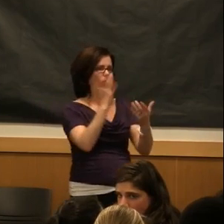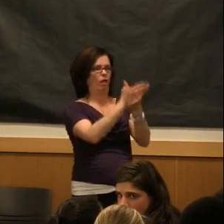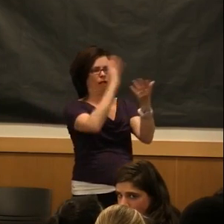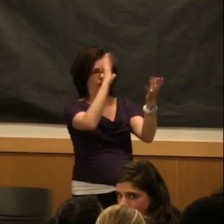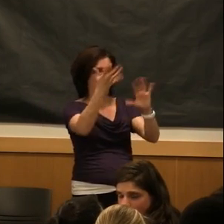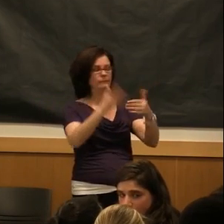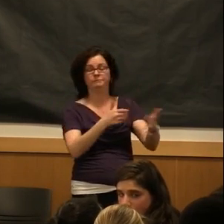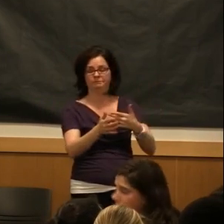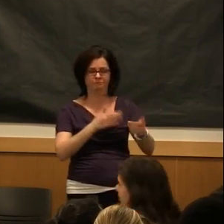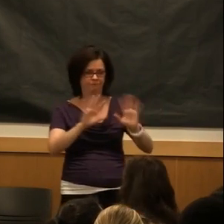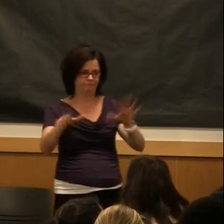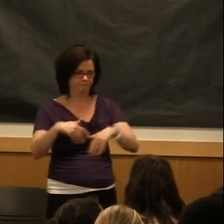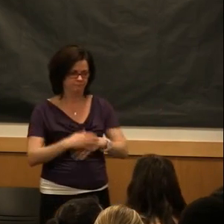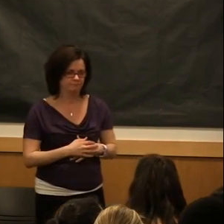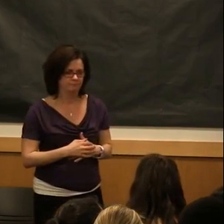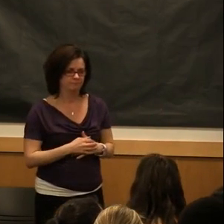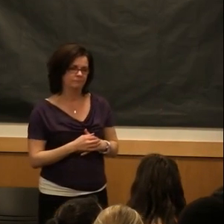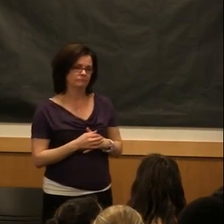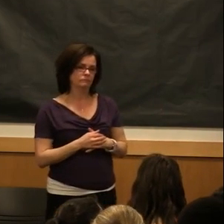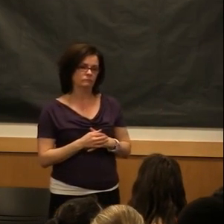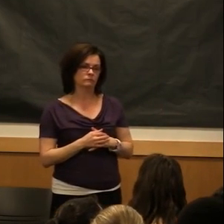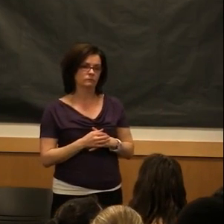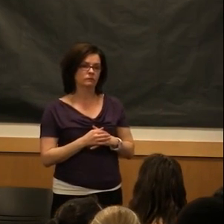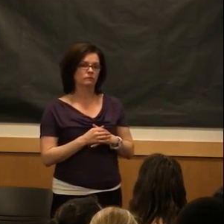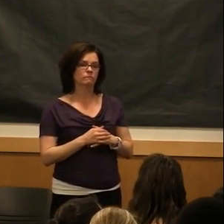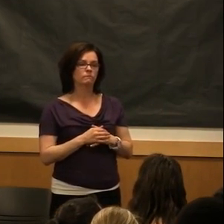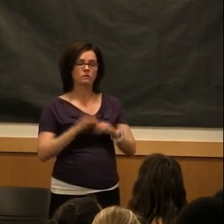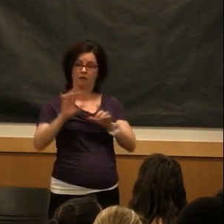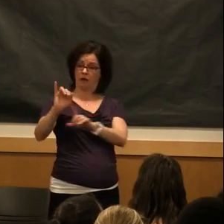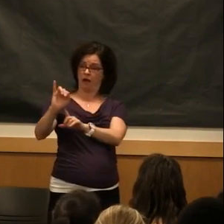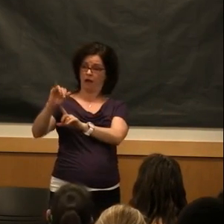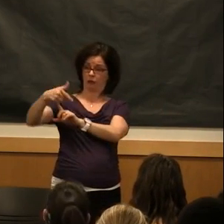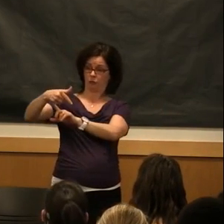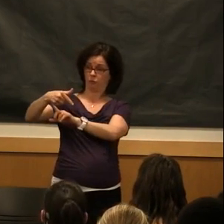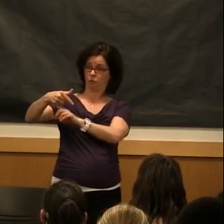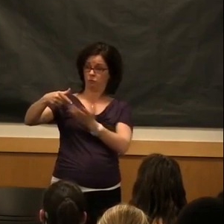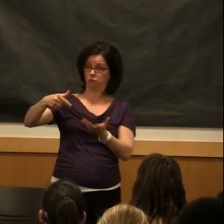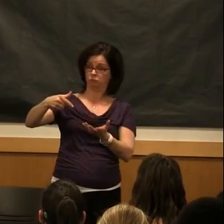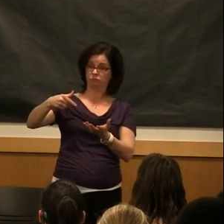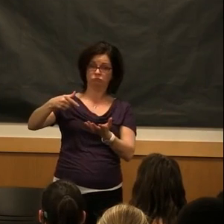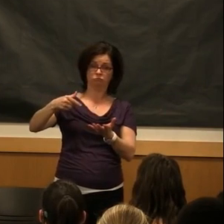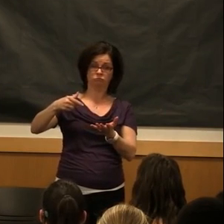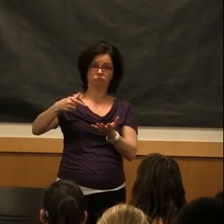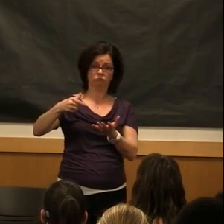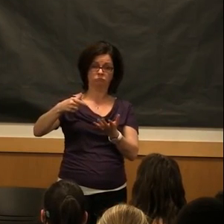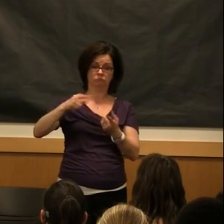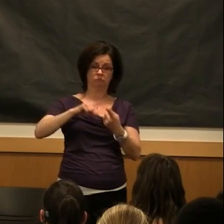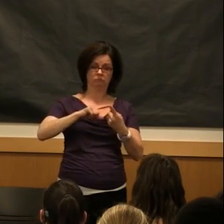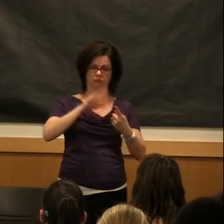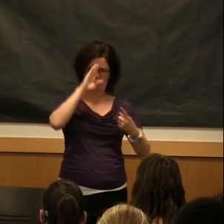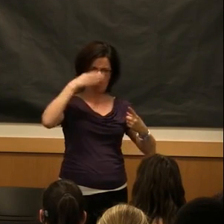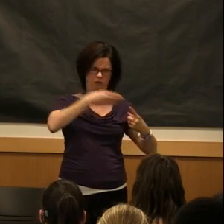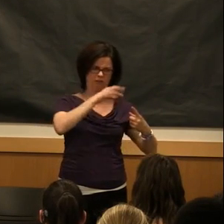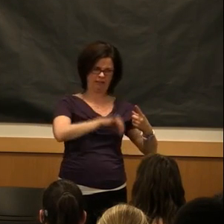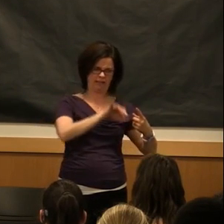besides IQ, do you also base our,